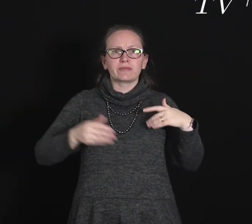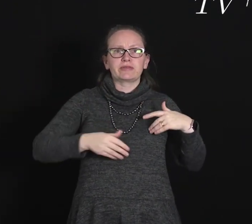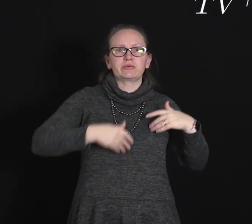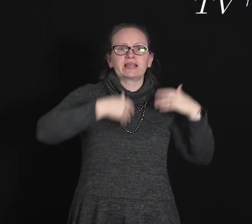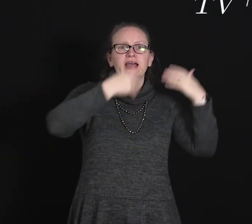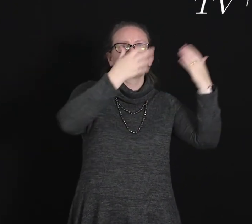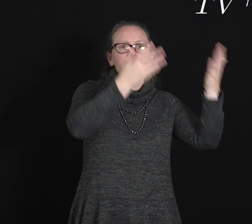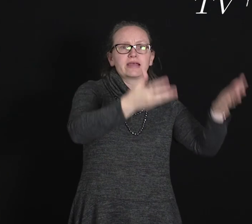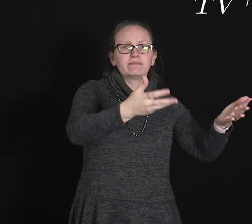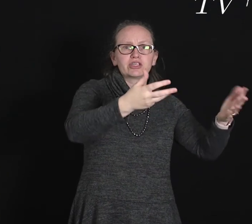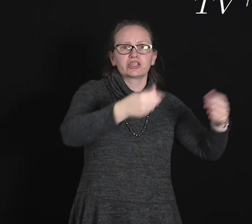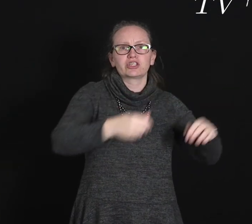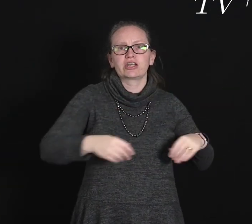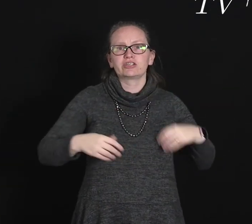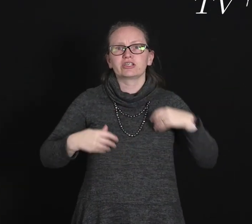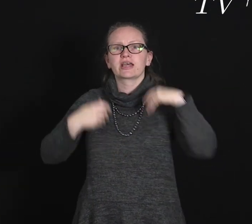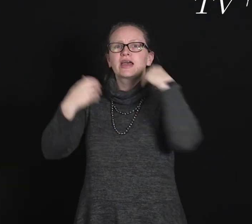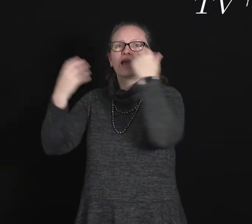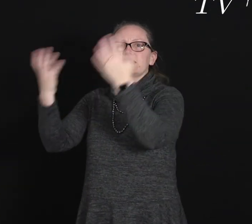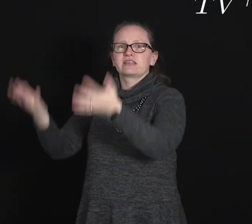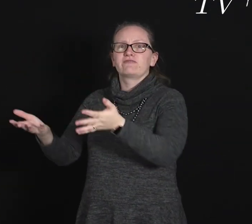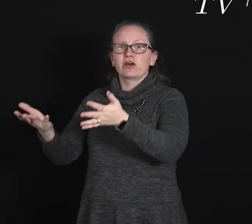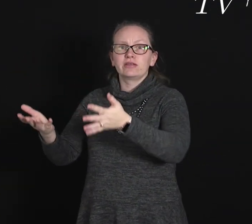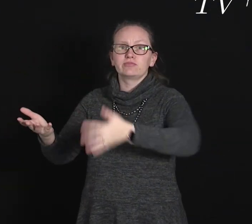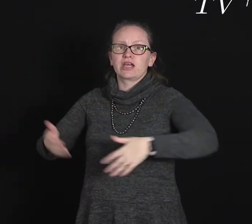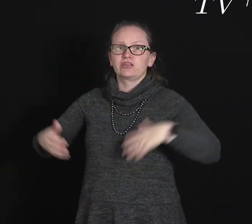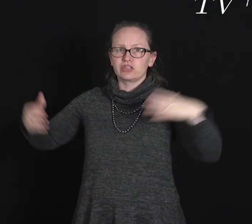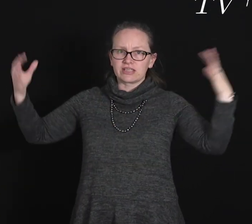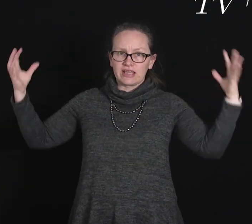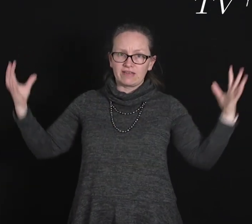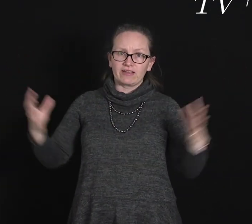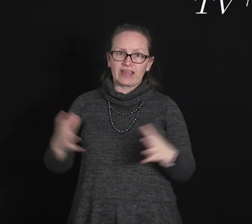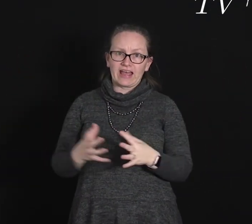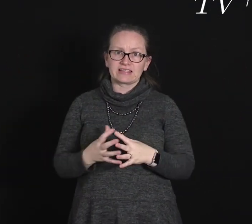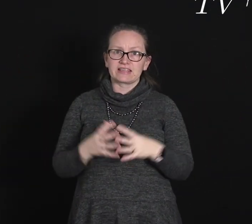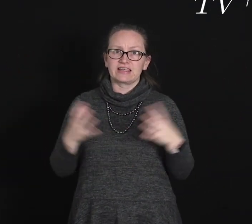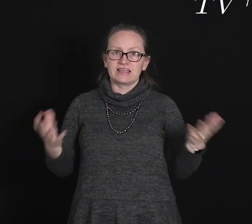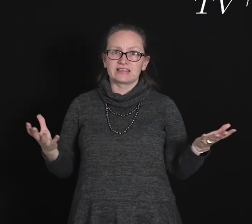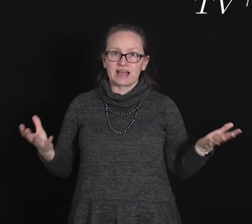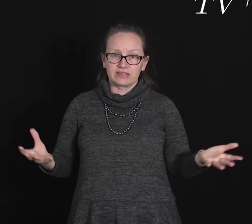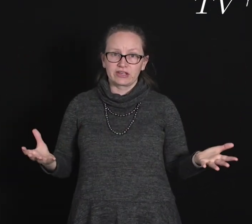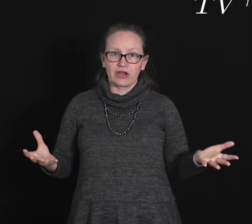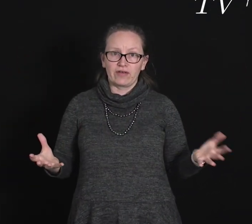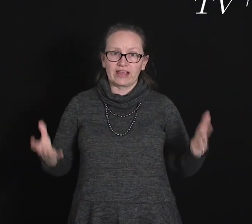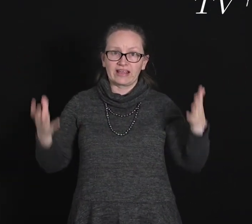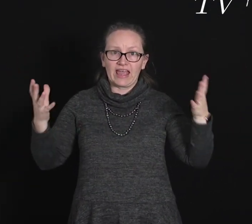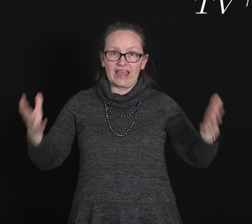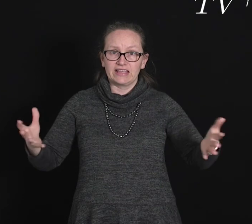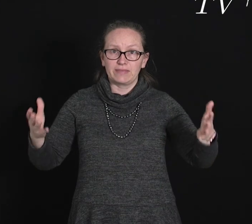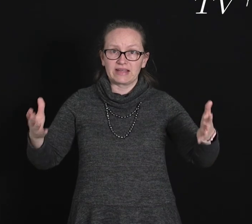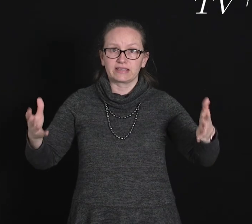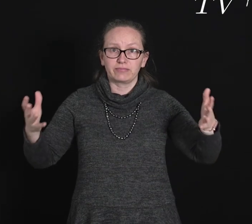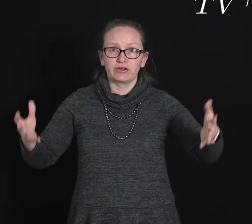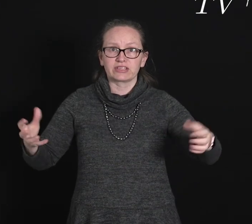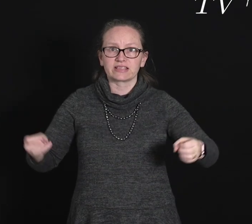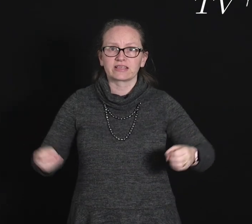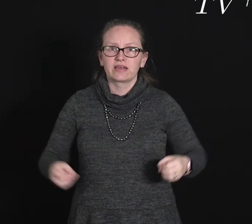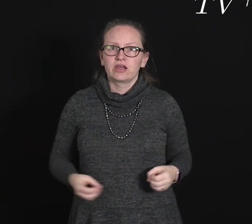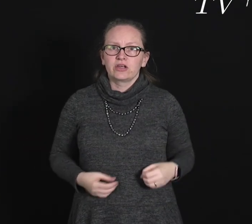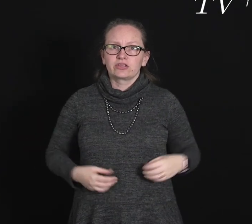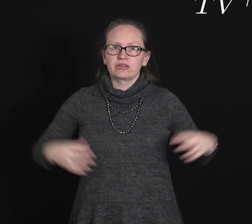between how the temperature changes as the volume changes if a gas is undergoing an adiabatic process. So